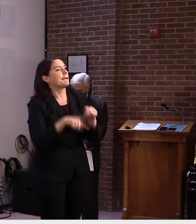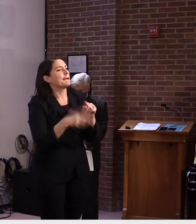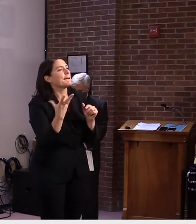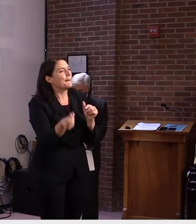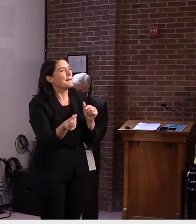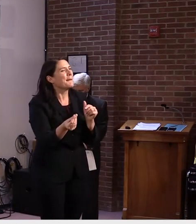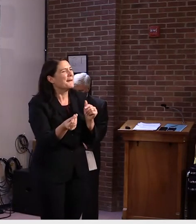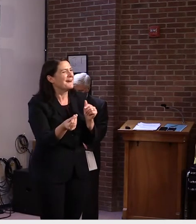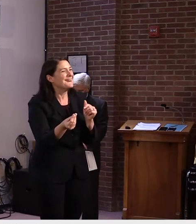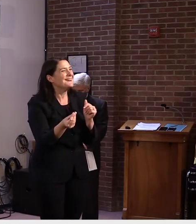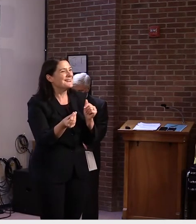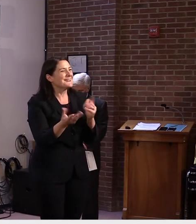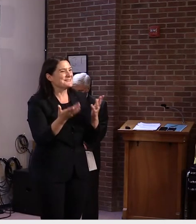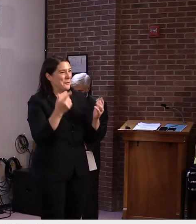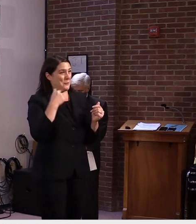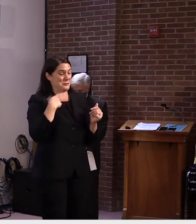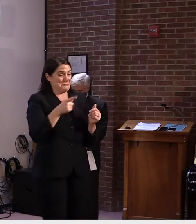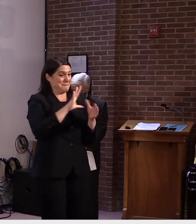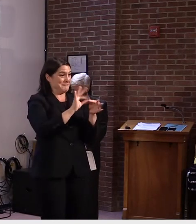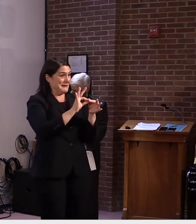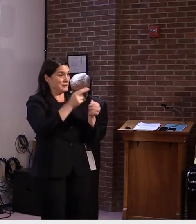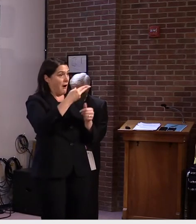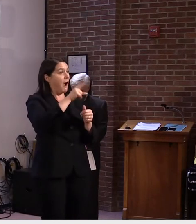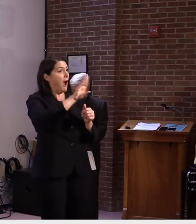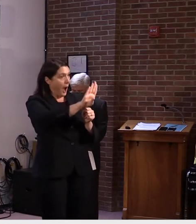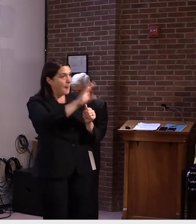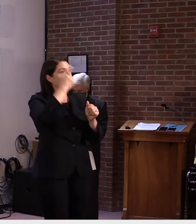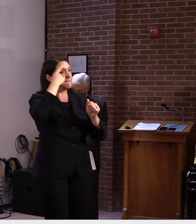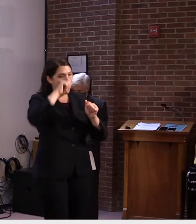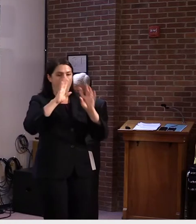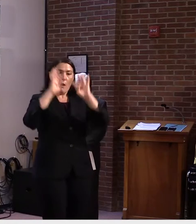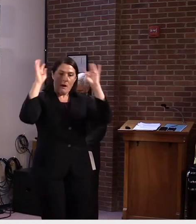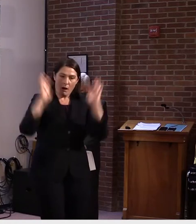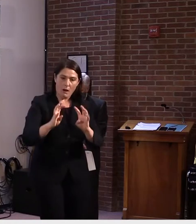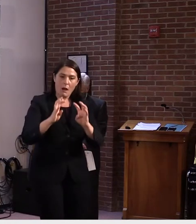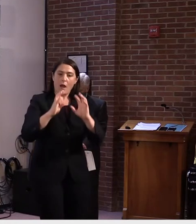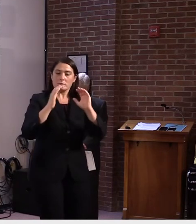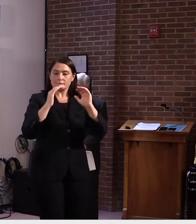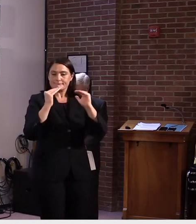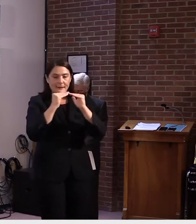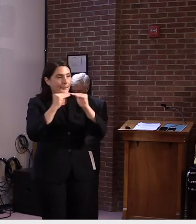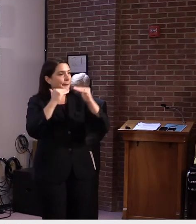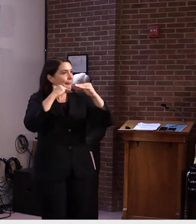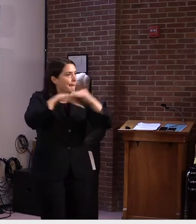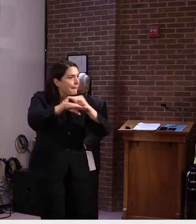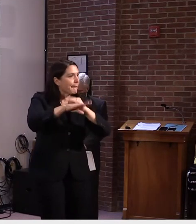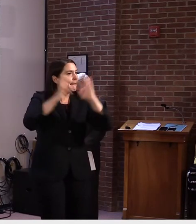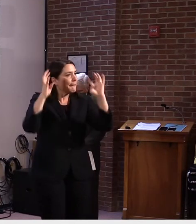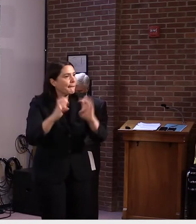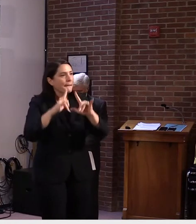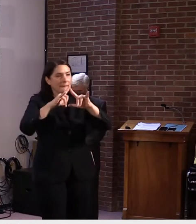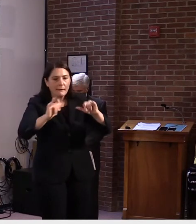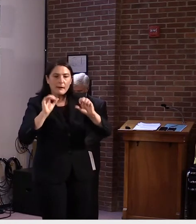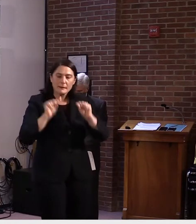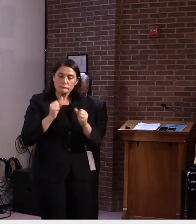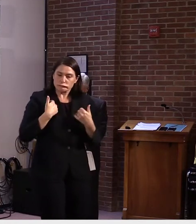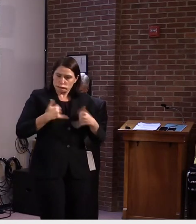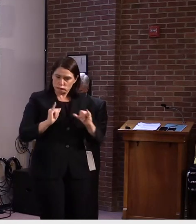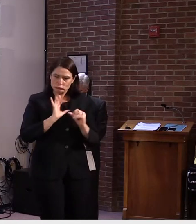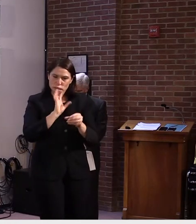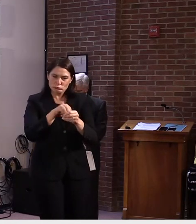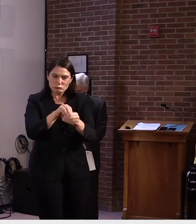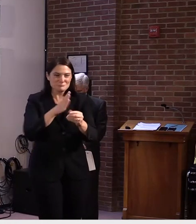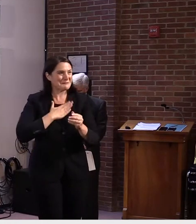uh, eliminate some inequities that have grown in the time of part from school. Um, so just sort of wondering how that, uh,